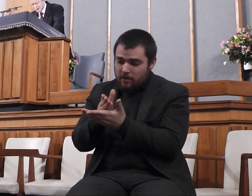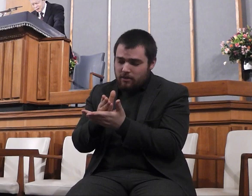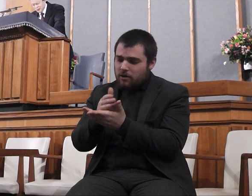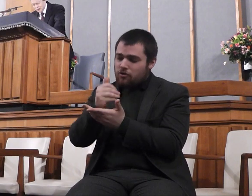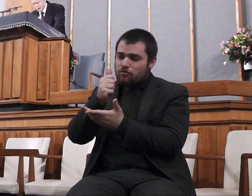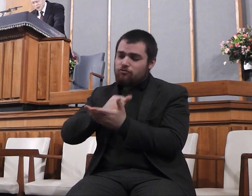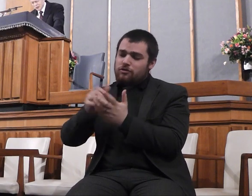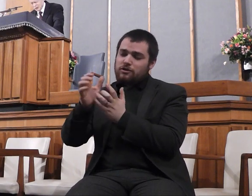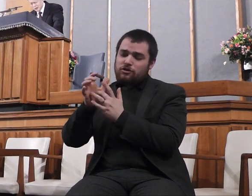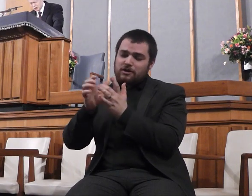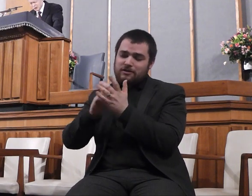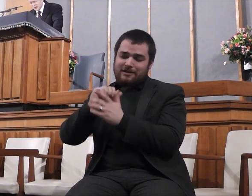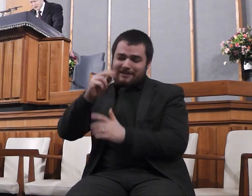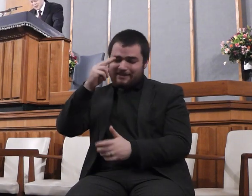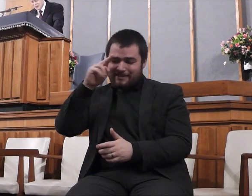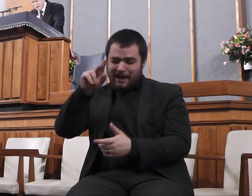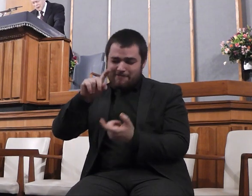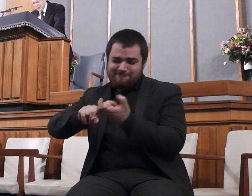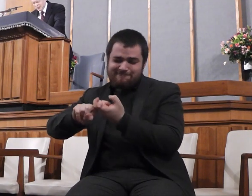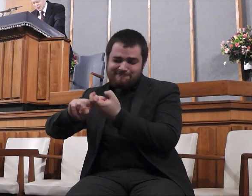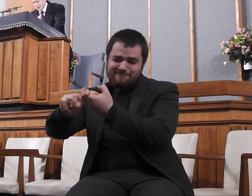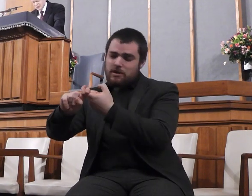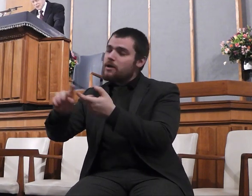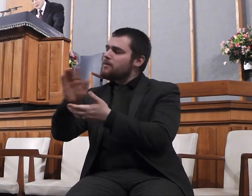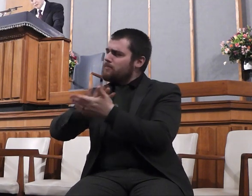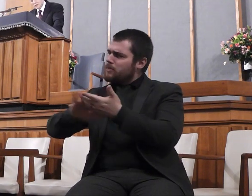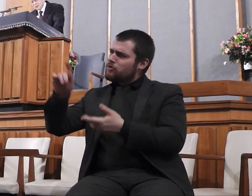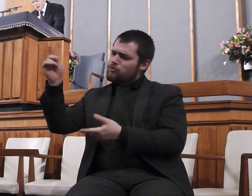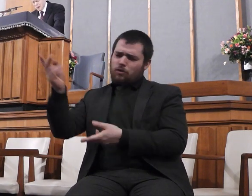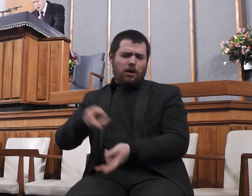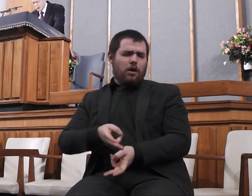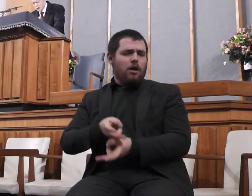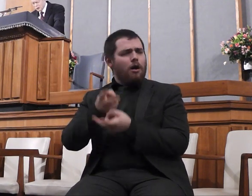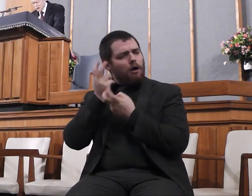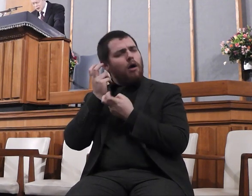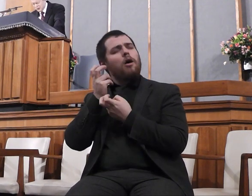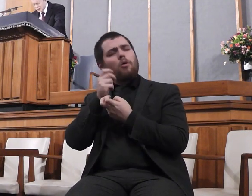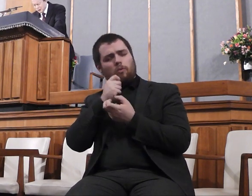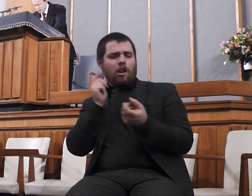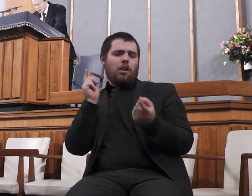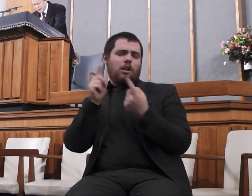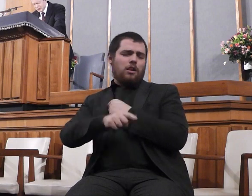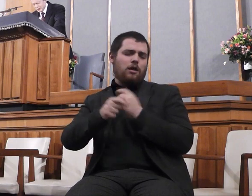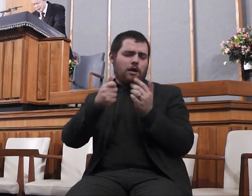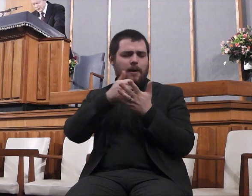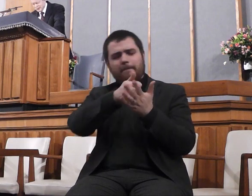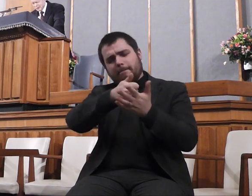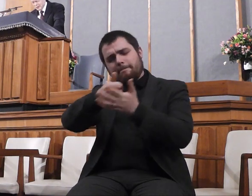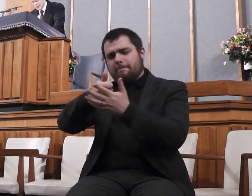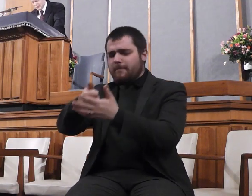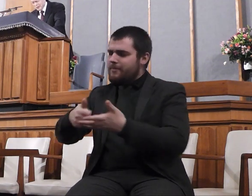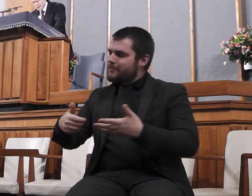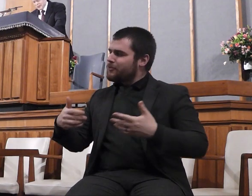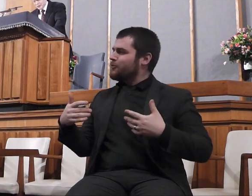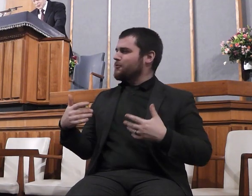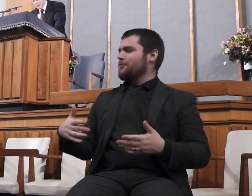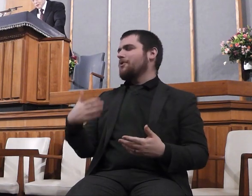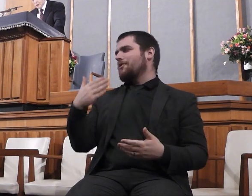do wonderful things for us and in our lives. O gracious God, we thank thee that thine ear is ever